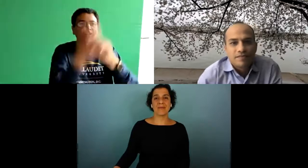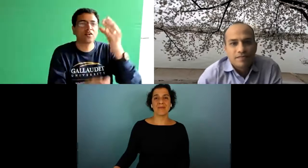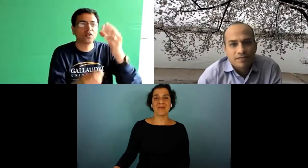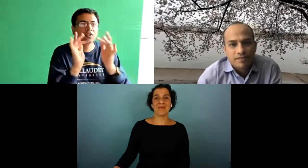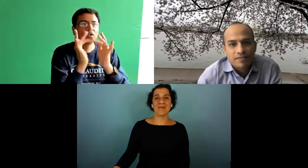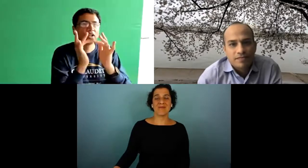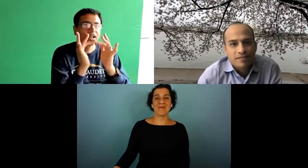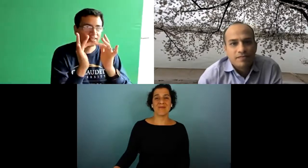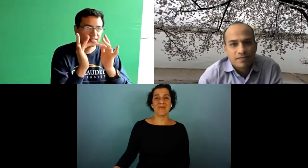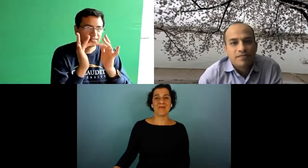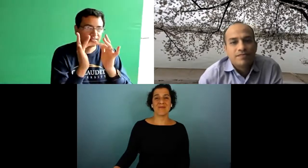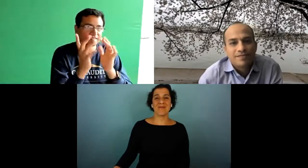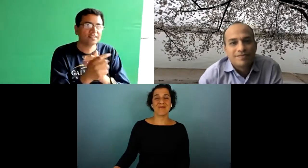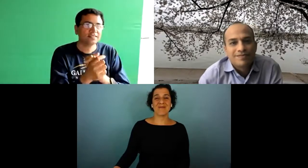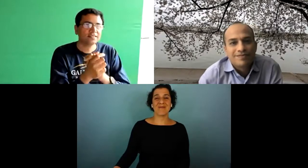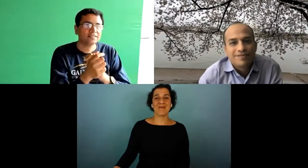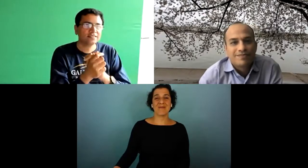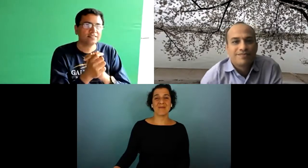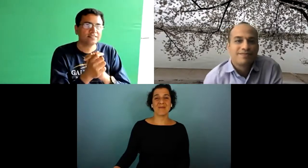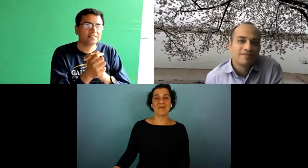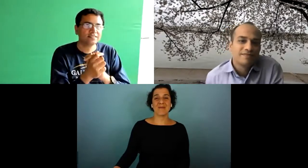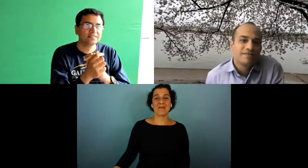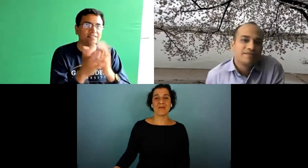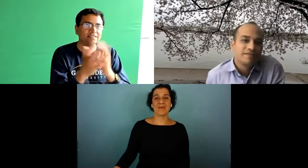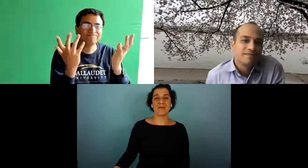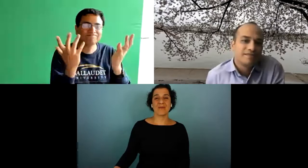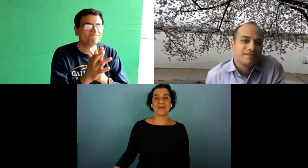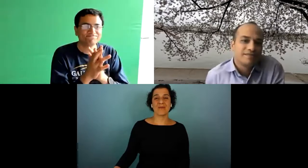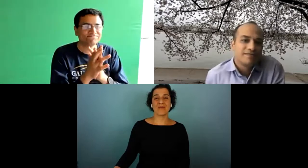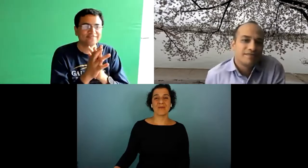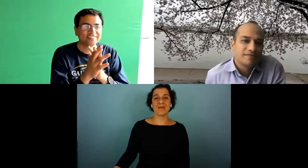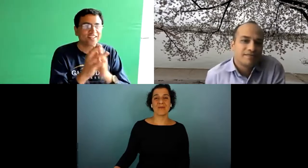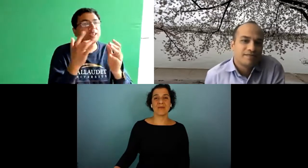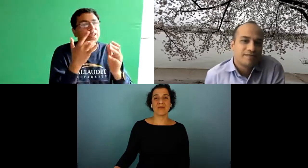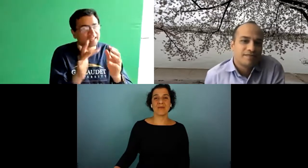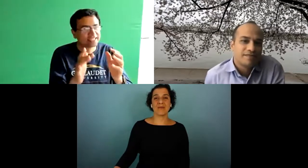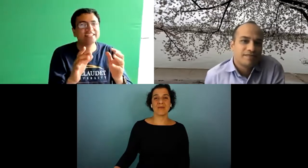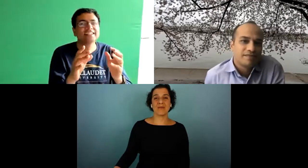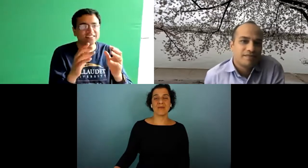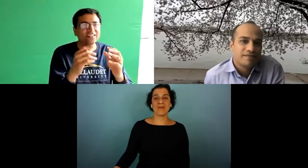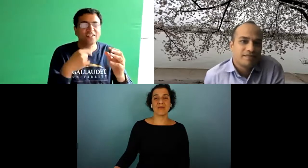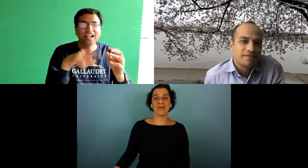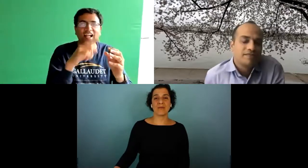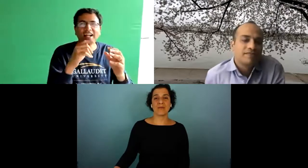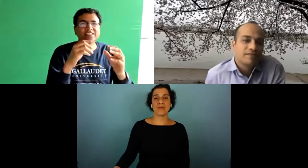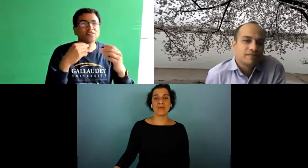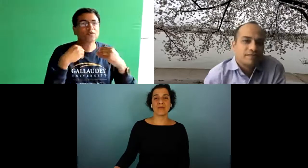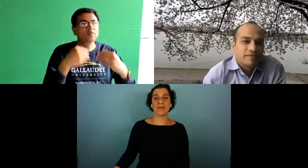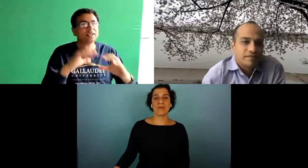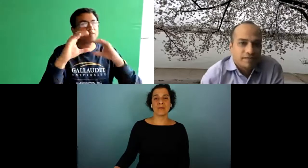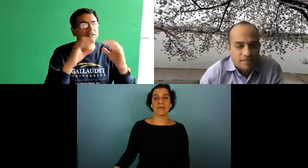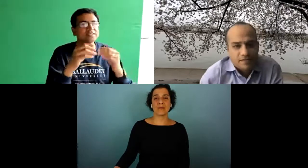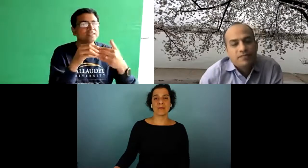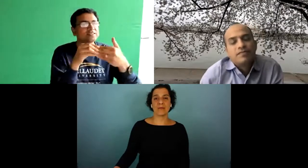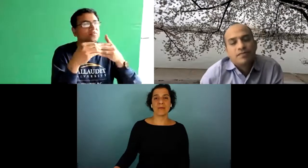substitute for our eyes since you're not communicating in a shared space if you point at something it's not clear what you're